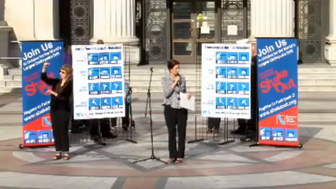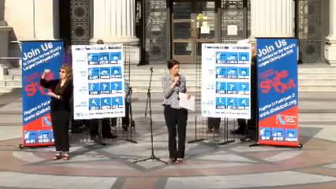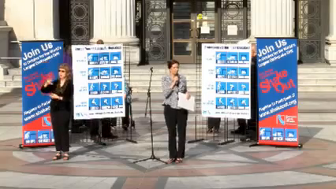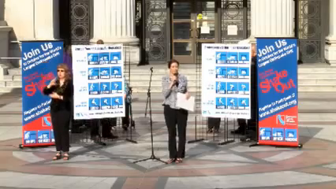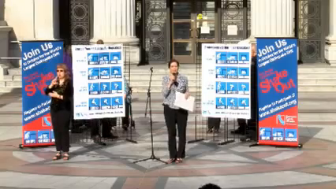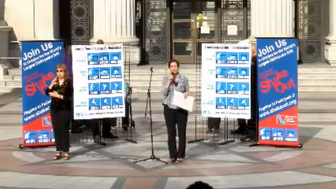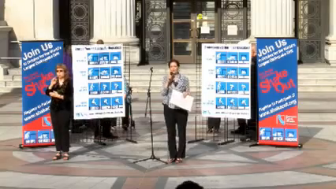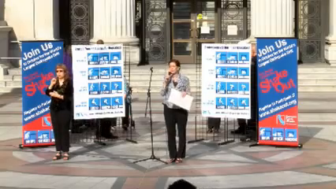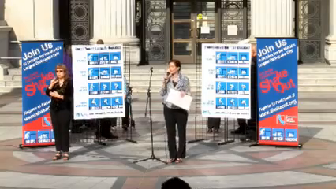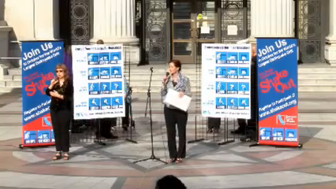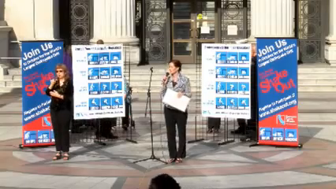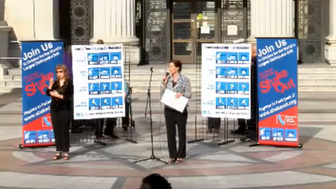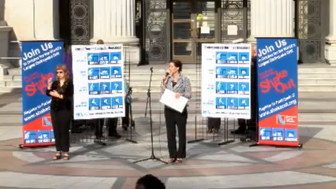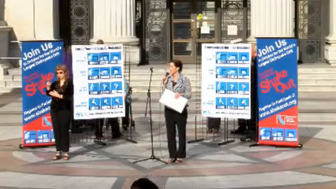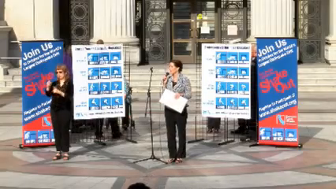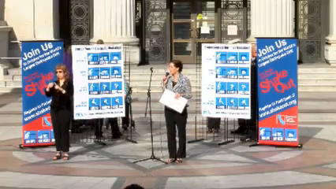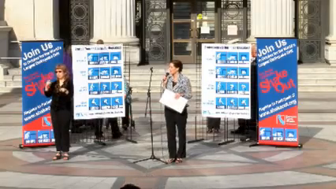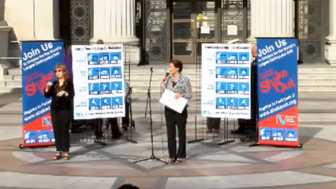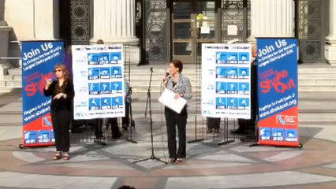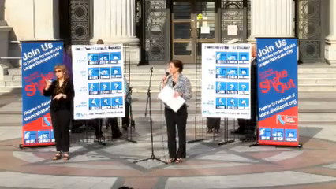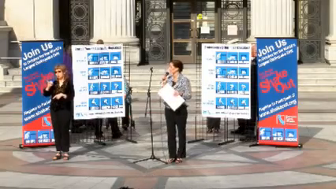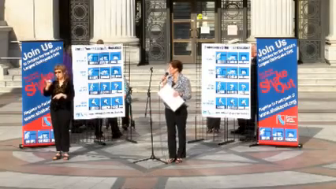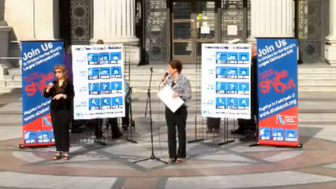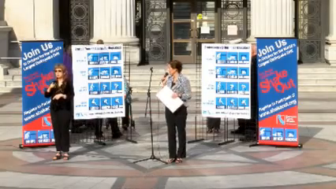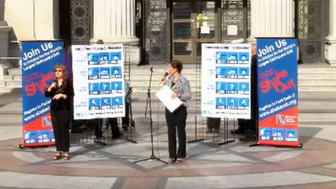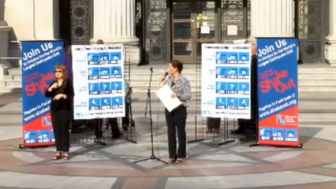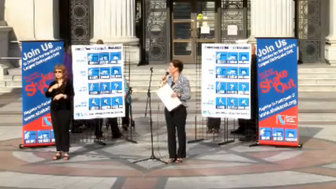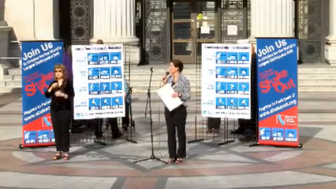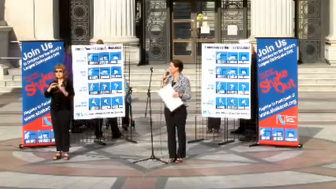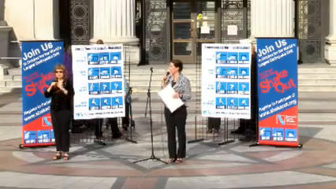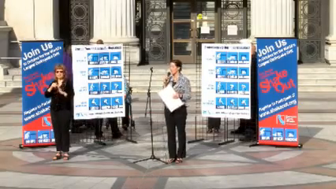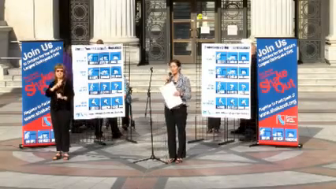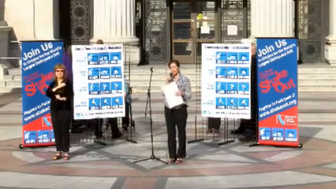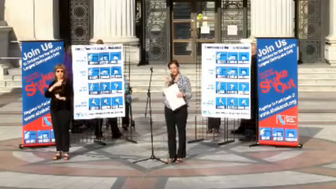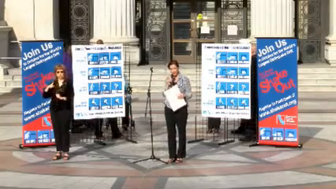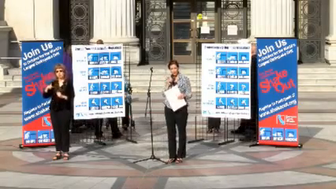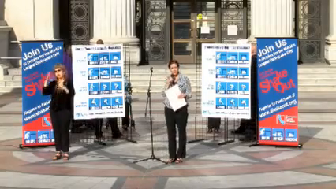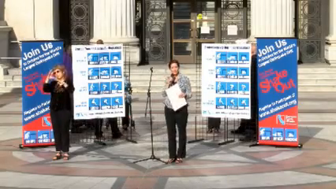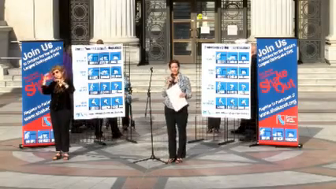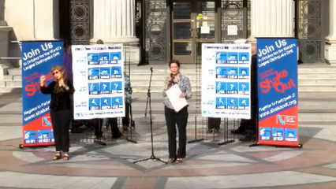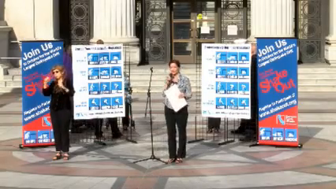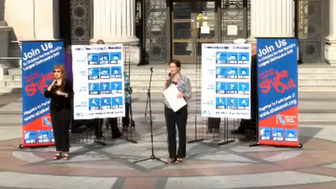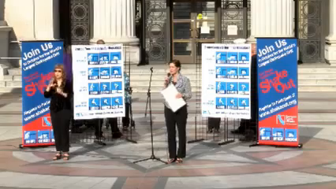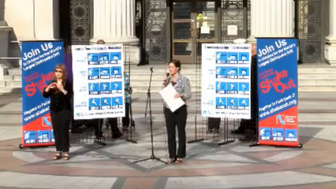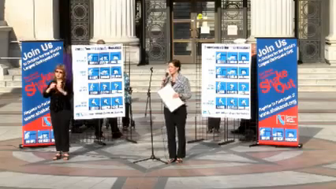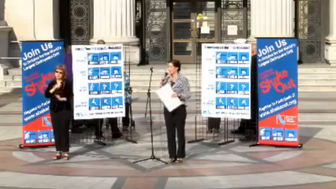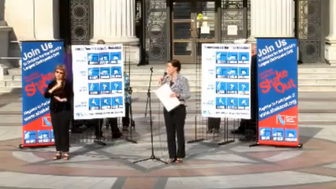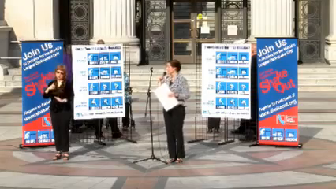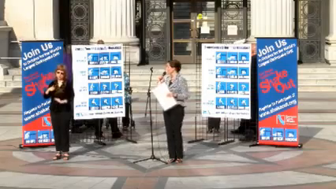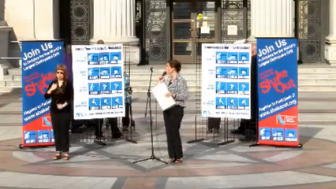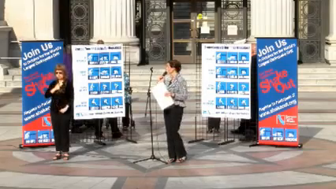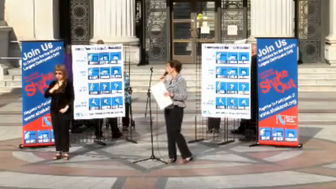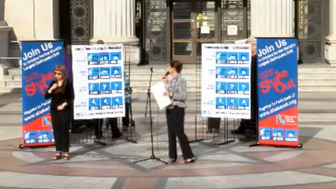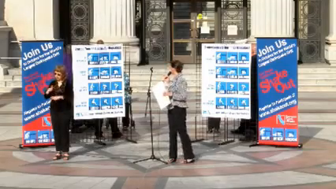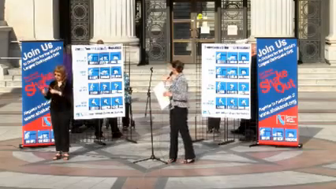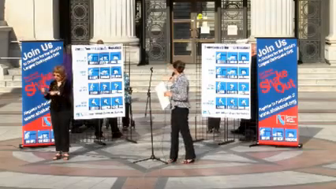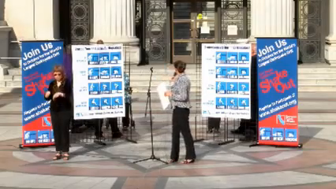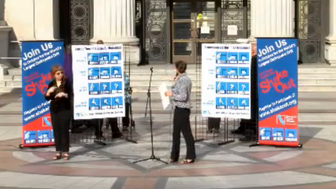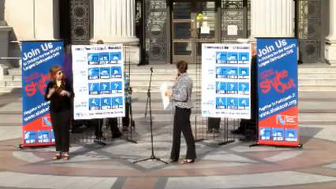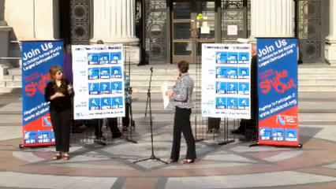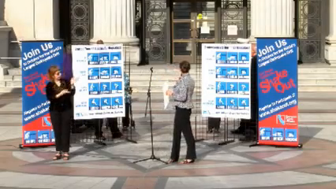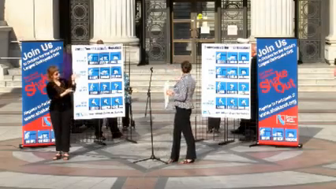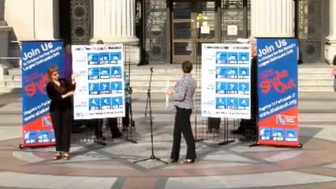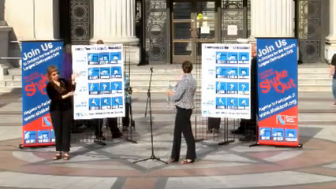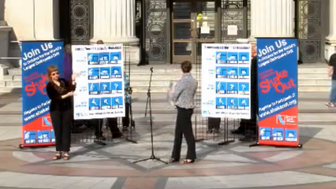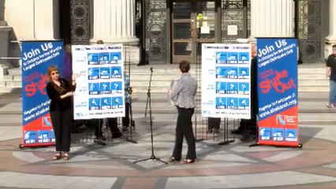Council and and President Lynette McElhenney regrets not being here herself to deliver this but I get to present this